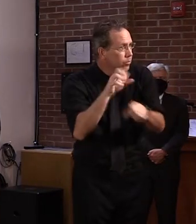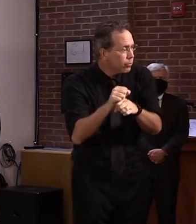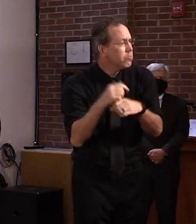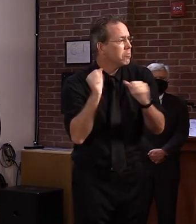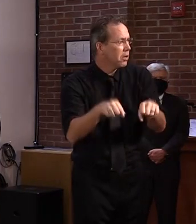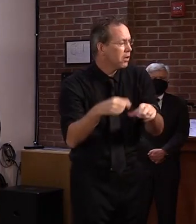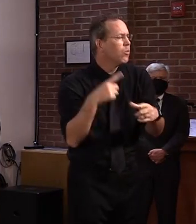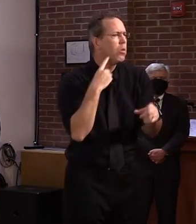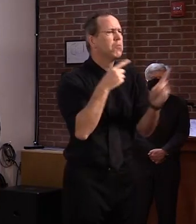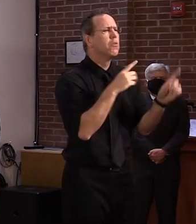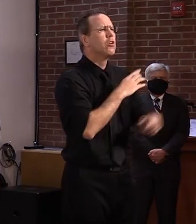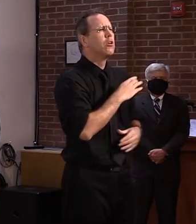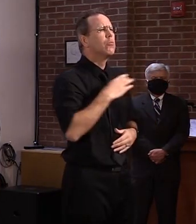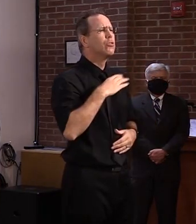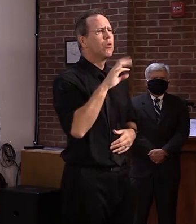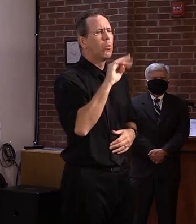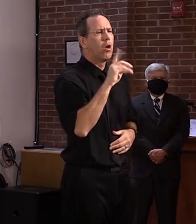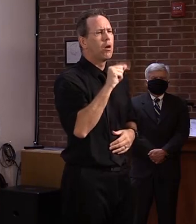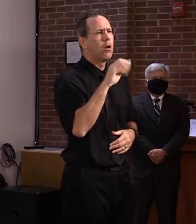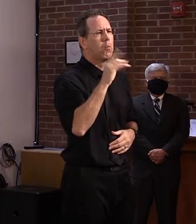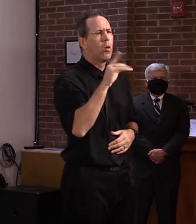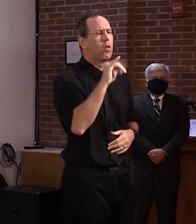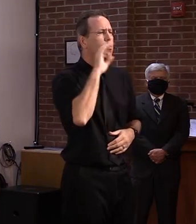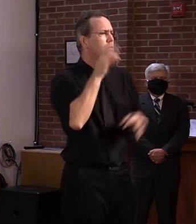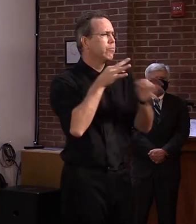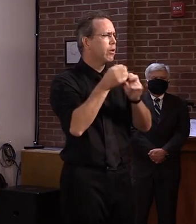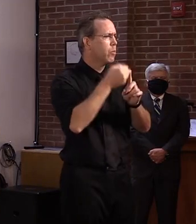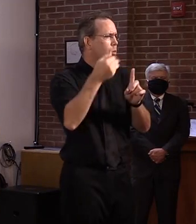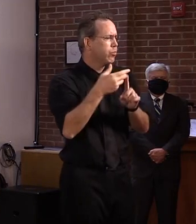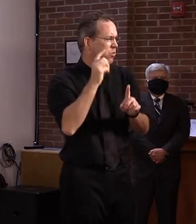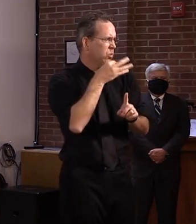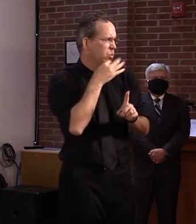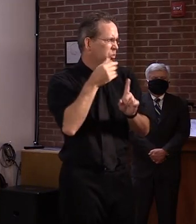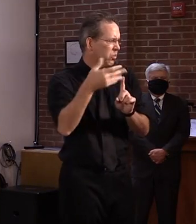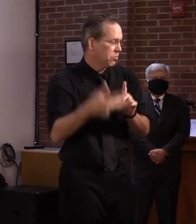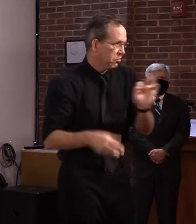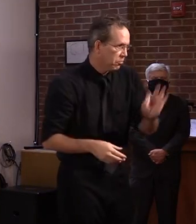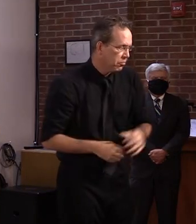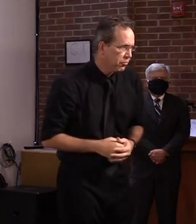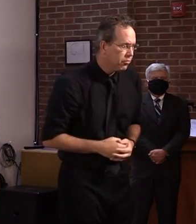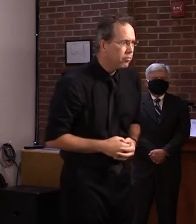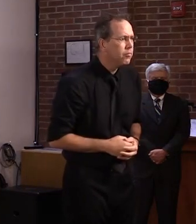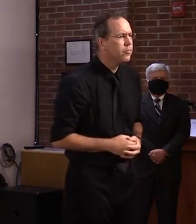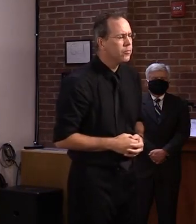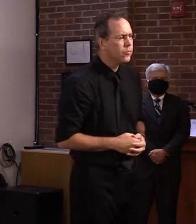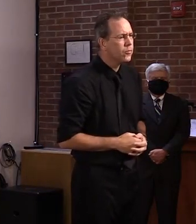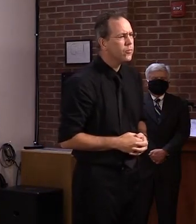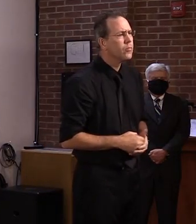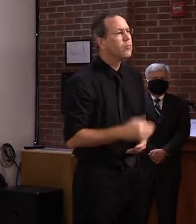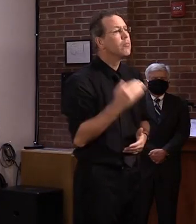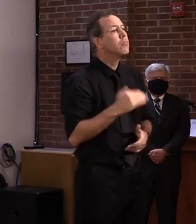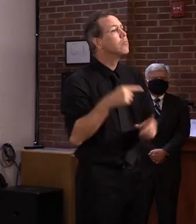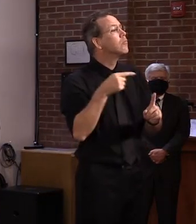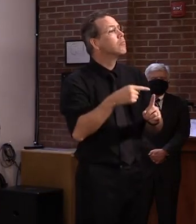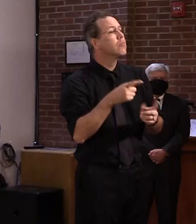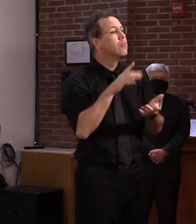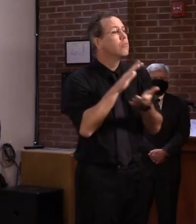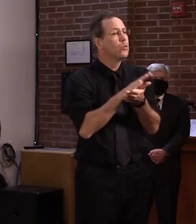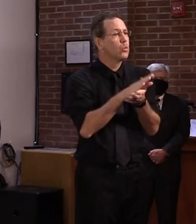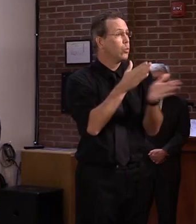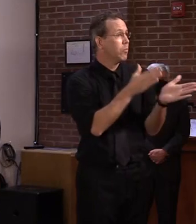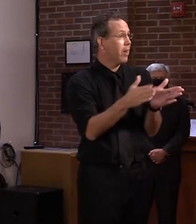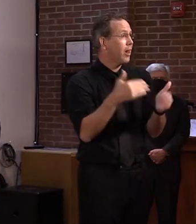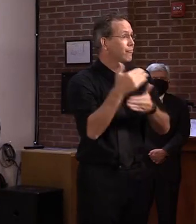We're just two weeks away from the restart date we set of September 8th. As we get closer